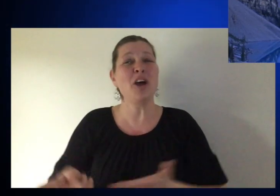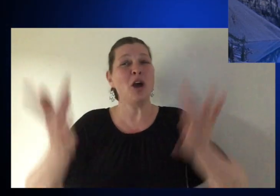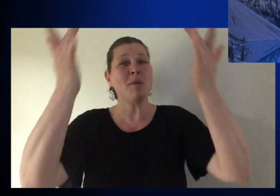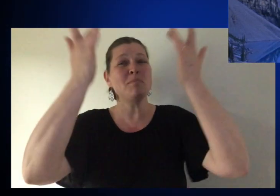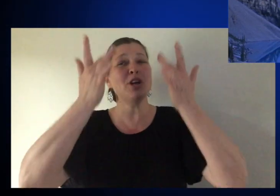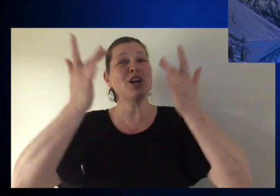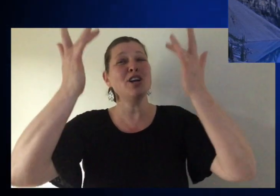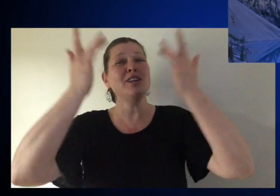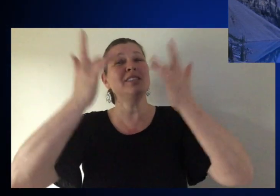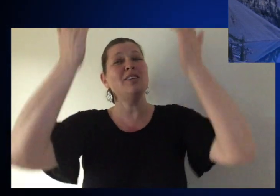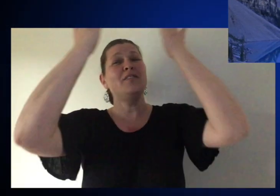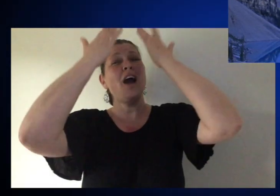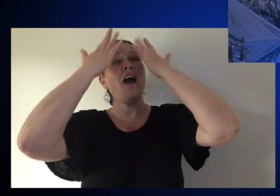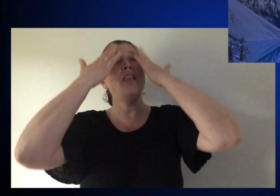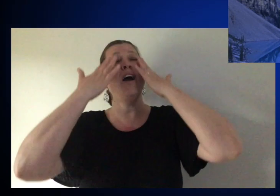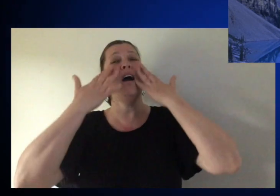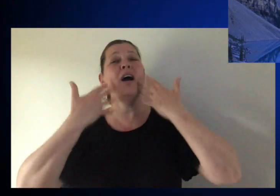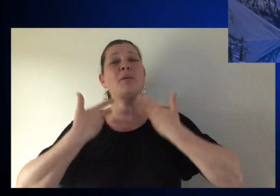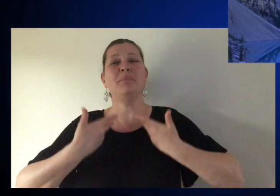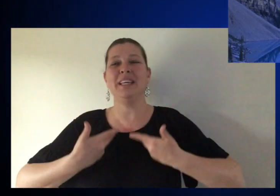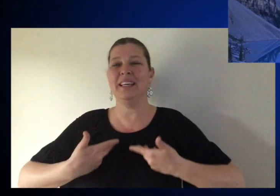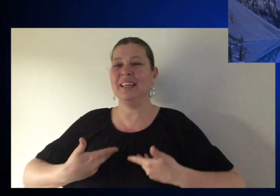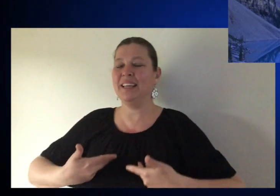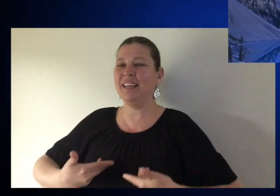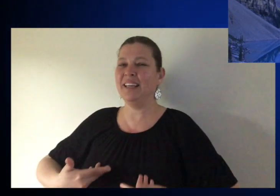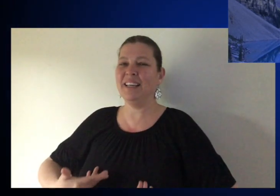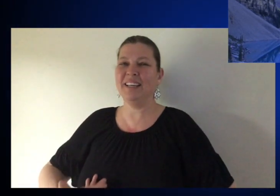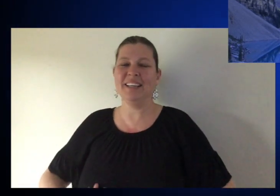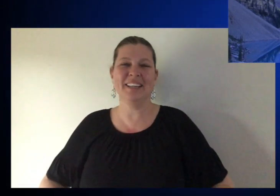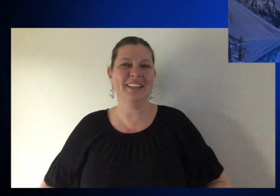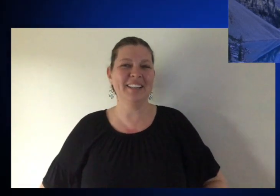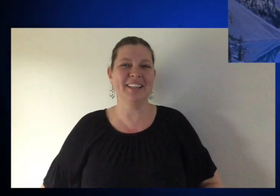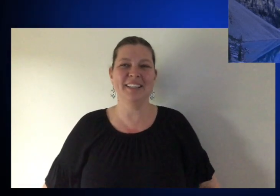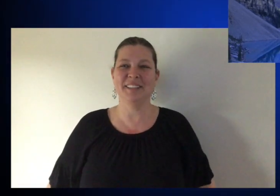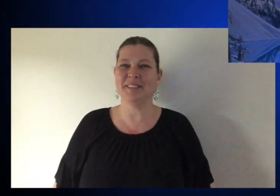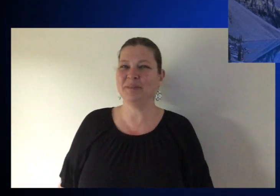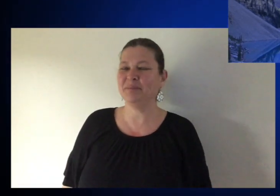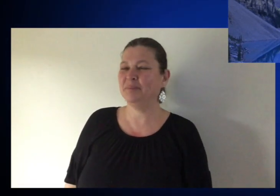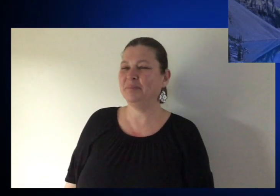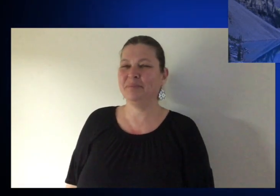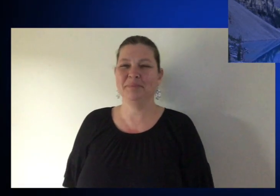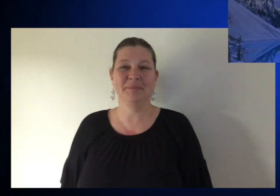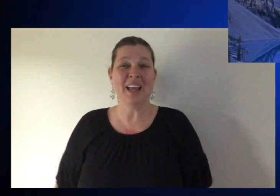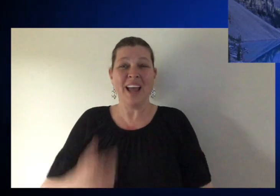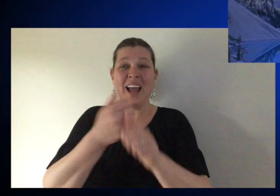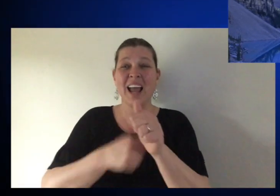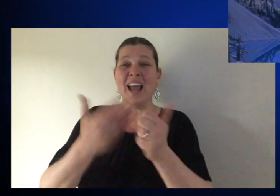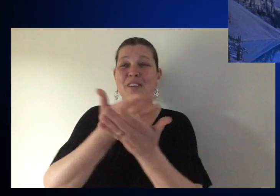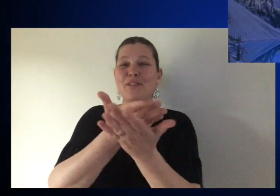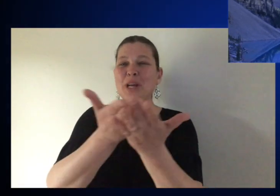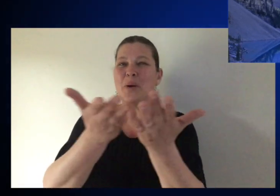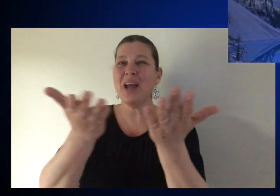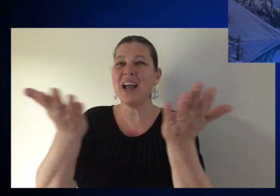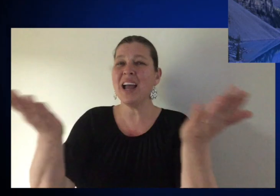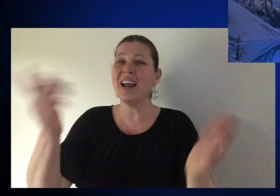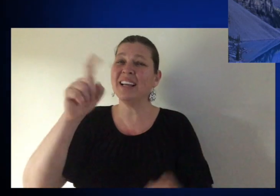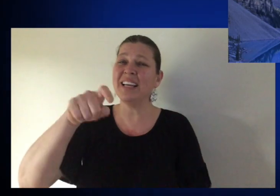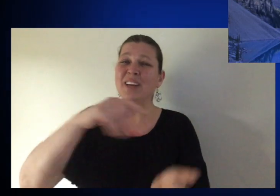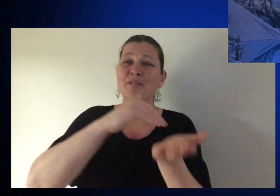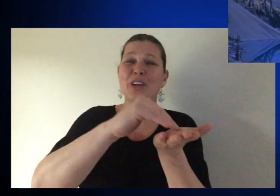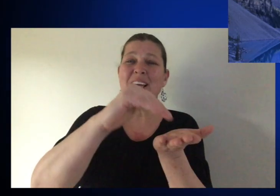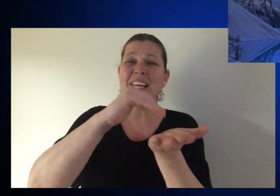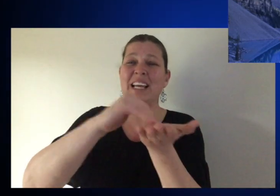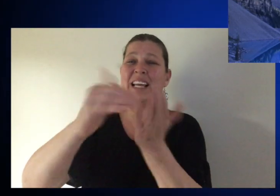But let mercy fall on me. Well,